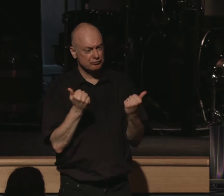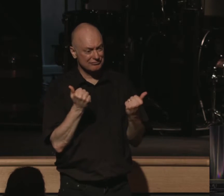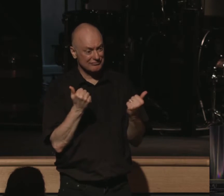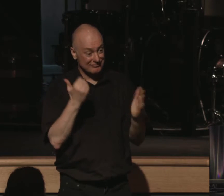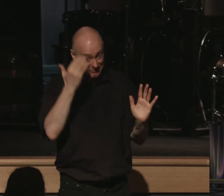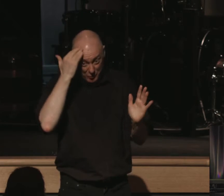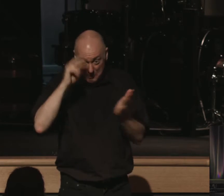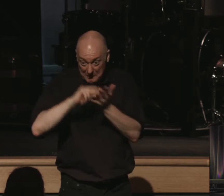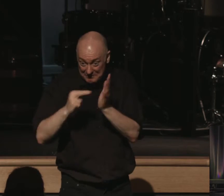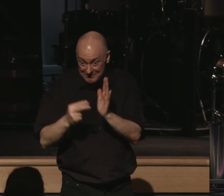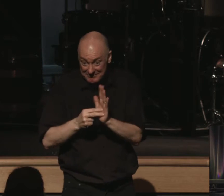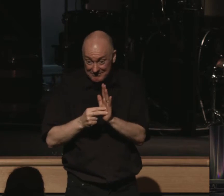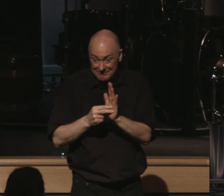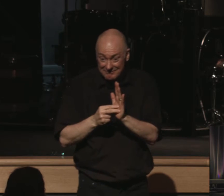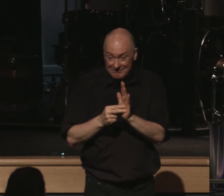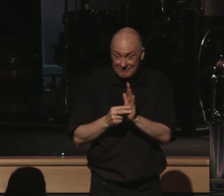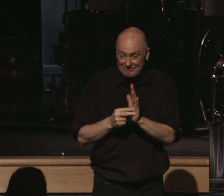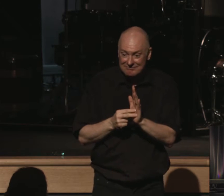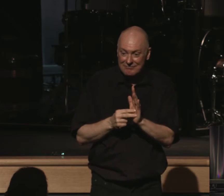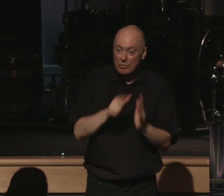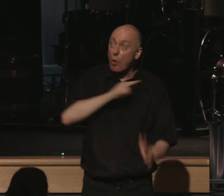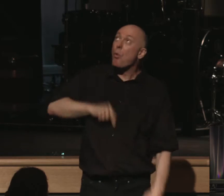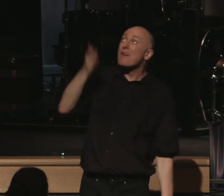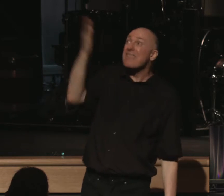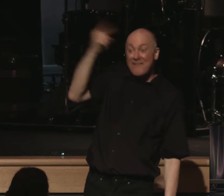I'm going. The Lord has learned like this for us also.